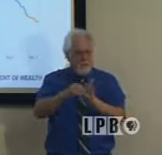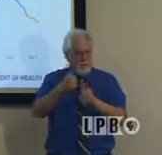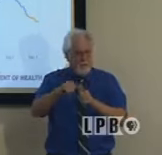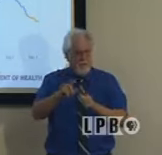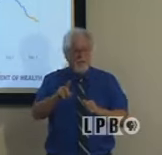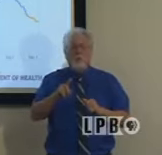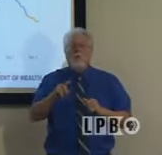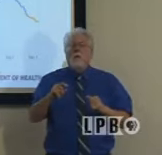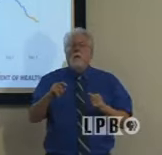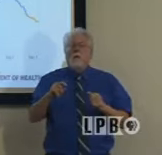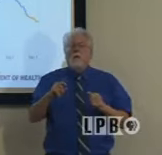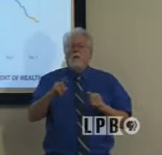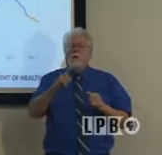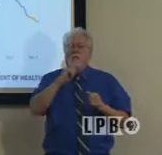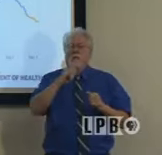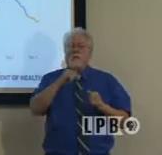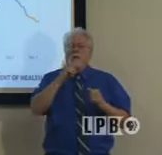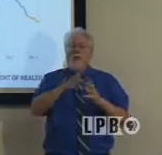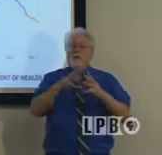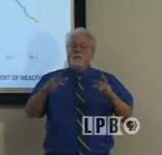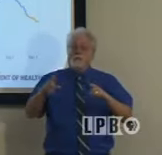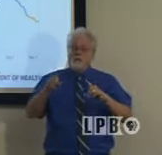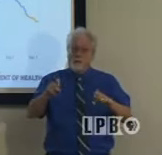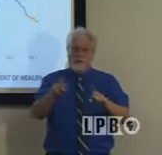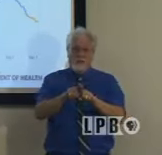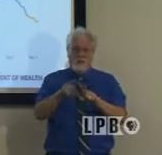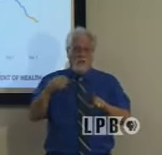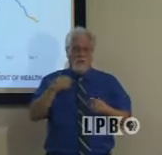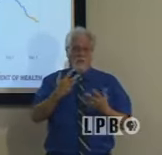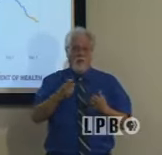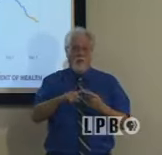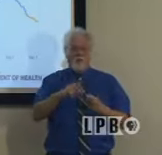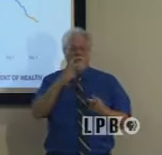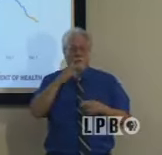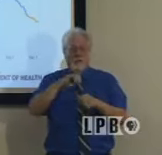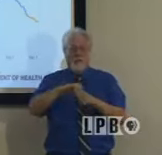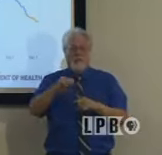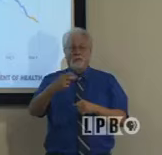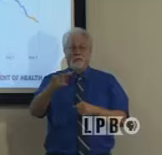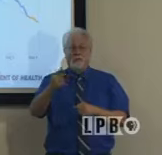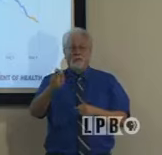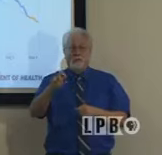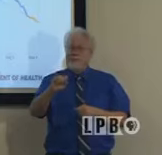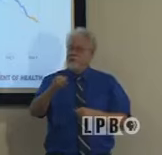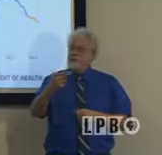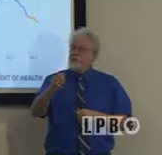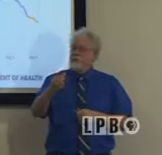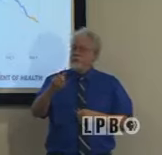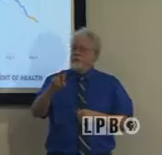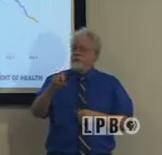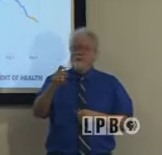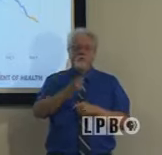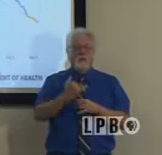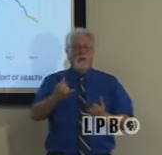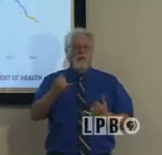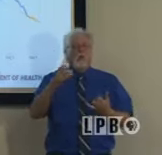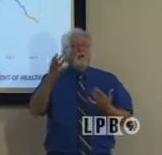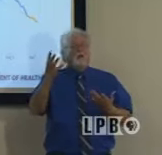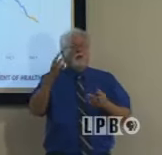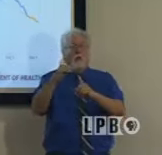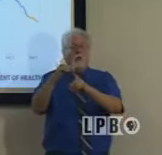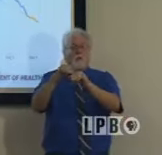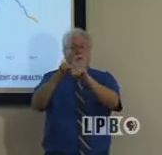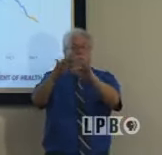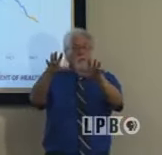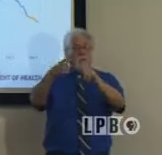There's frankly not as much testing as we'd like to see amongst shelteres and evacuees right now. So we don't know if there's been transmission that's